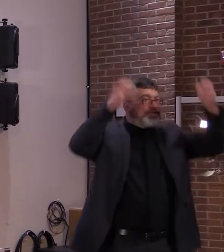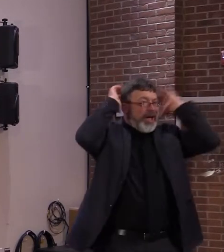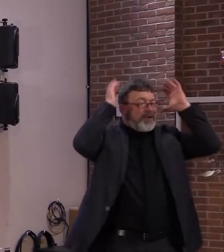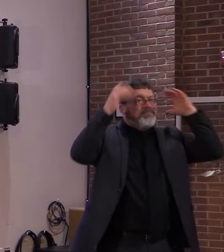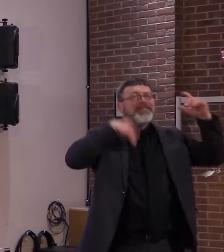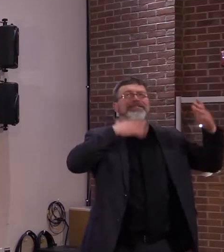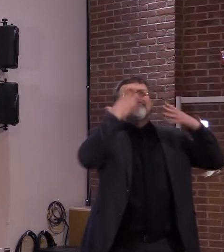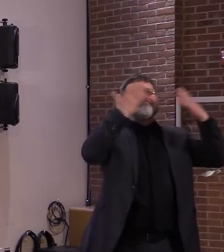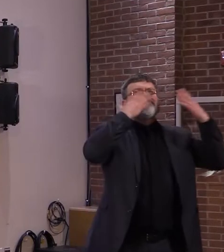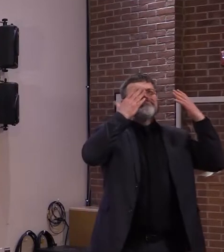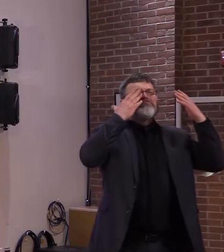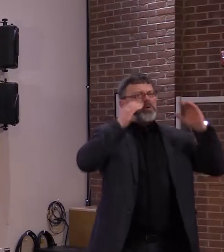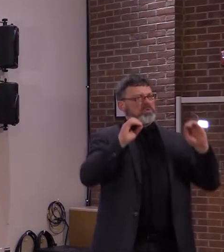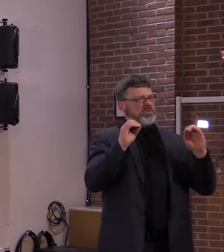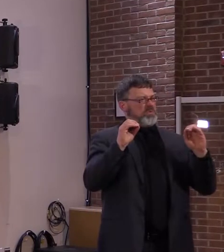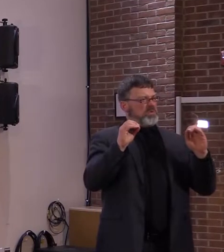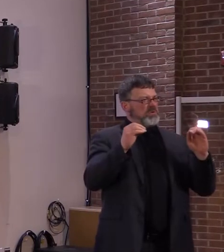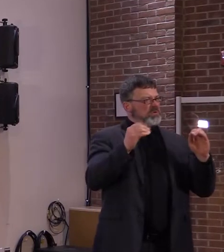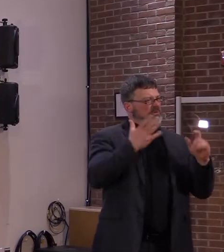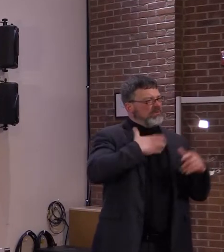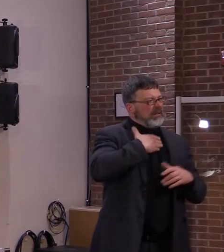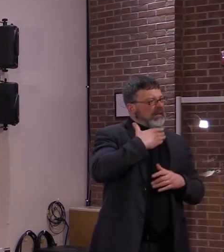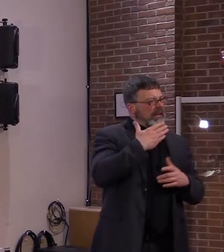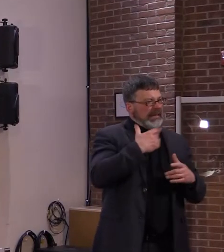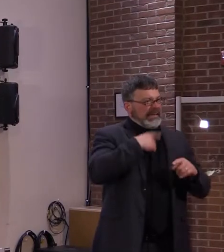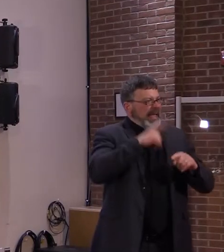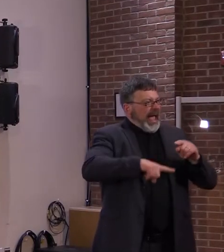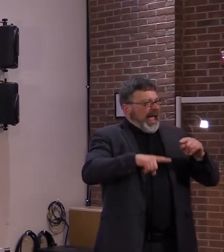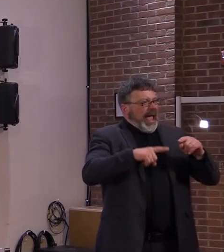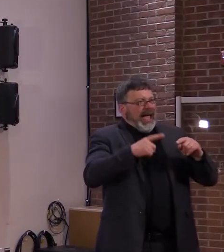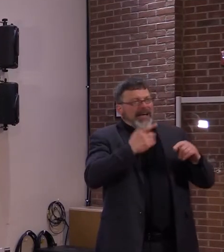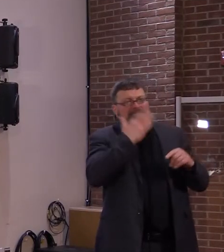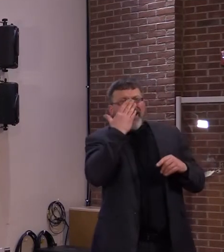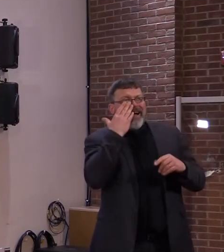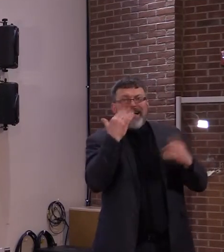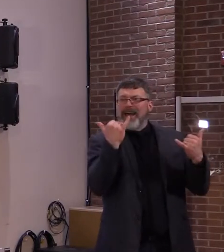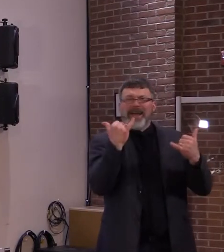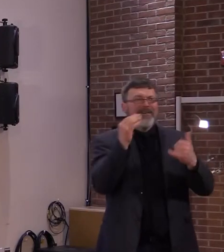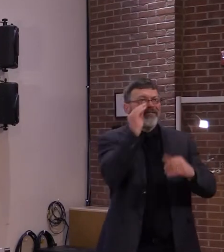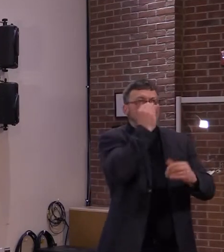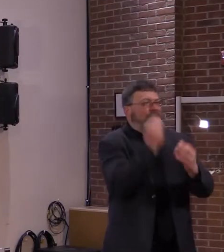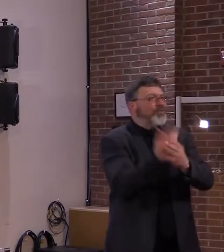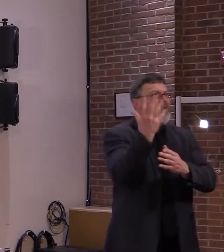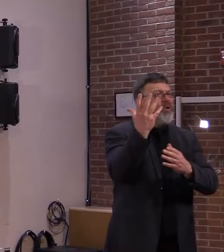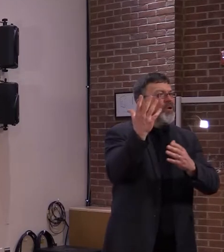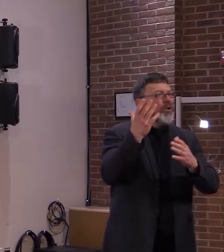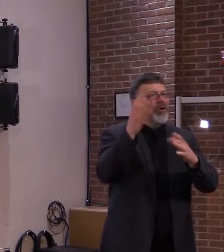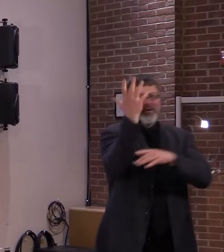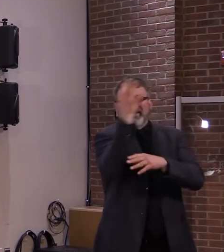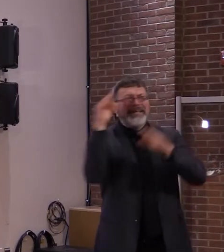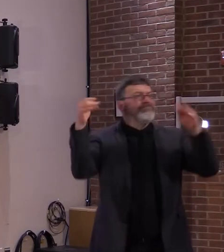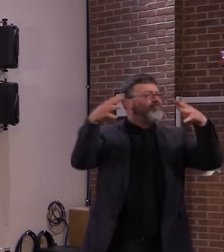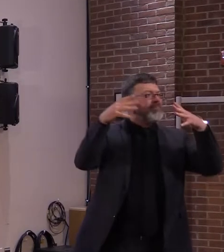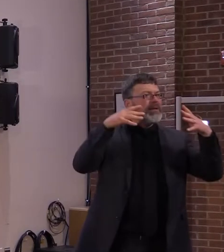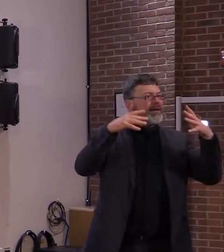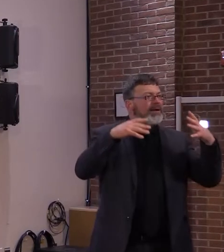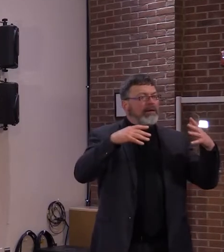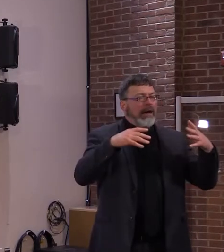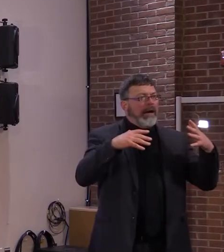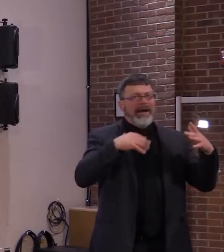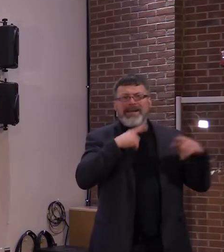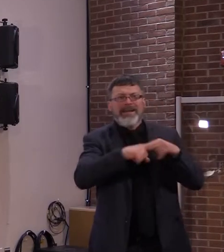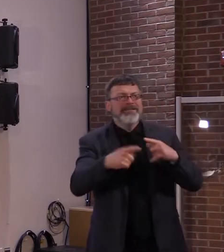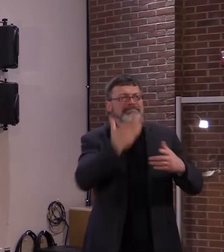spring air in grass or enjoy that morning cup of coffee. She says this feeling is socially